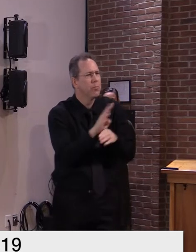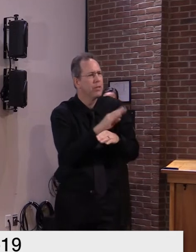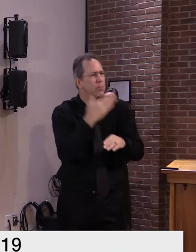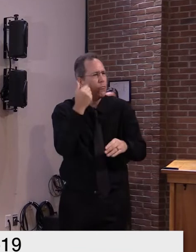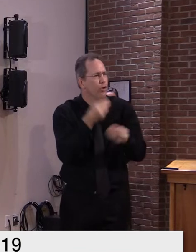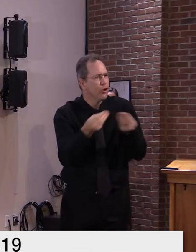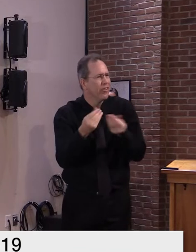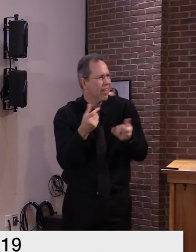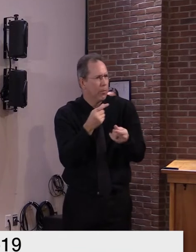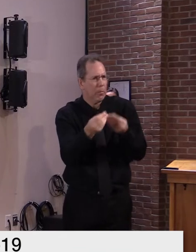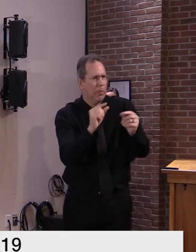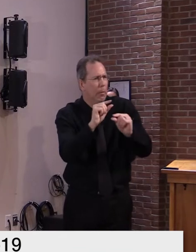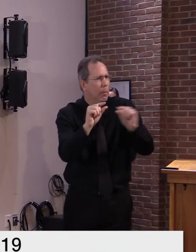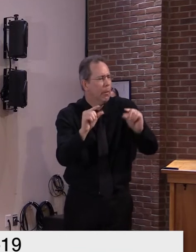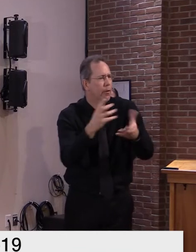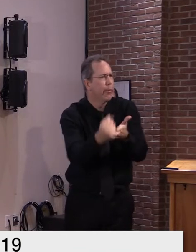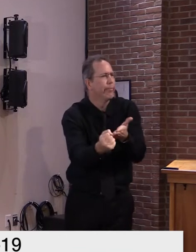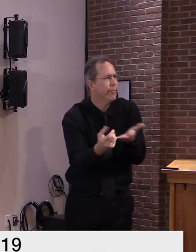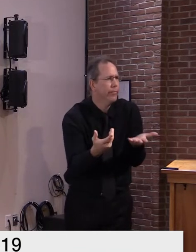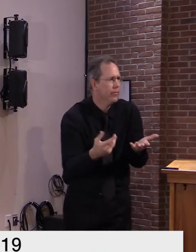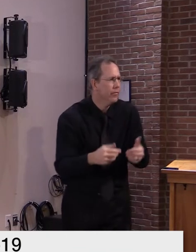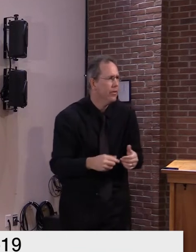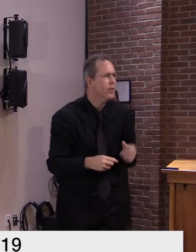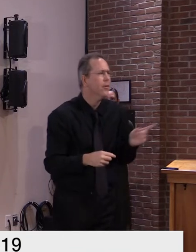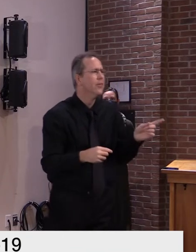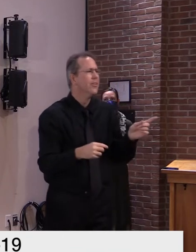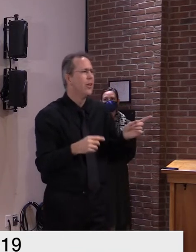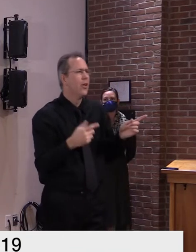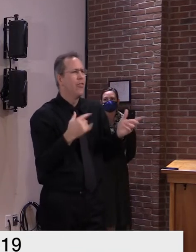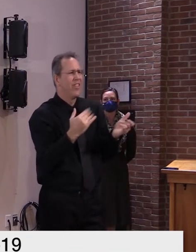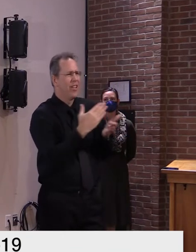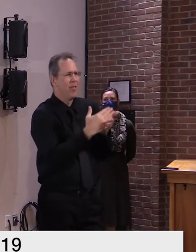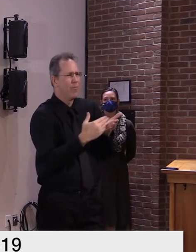piece that they didn't move forward with and it had to do with